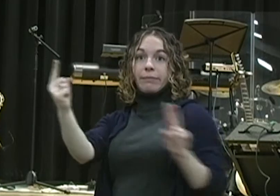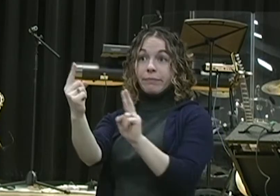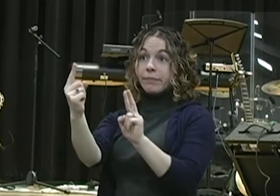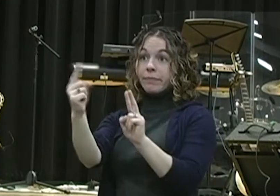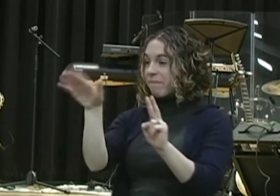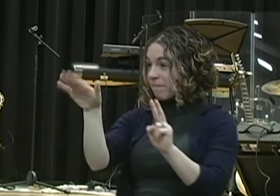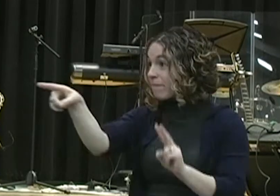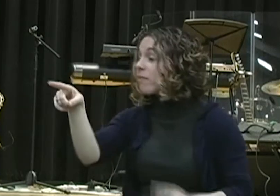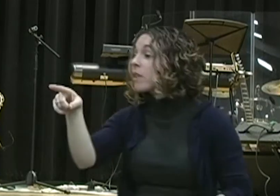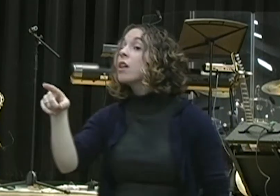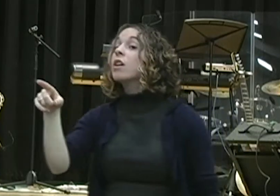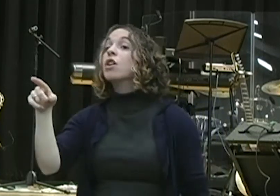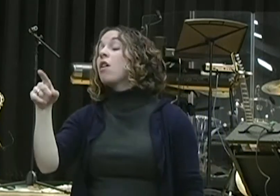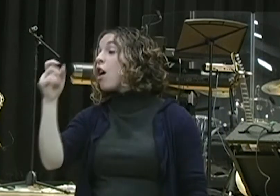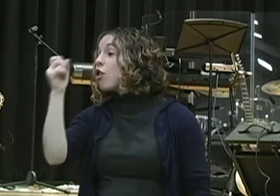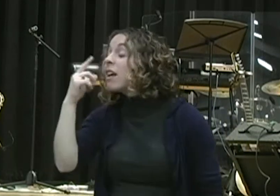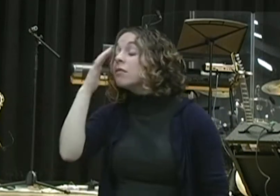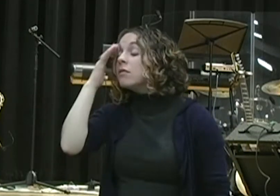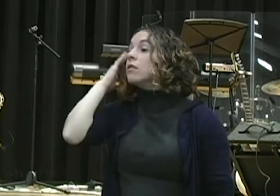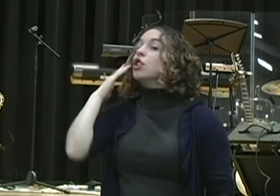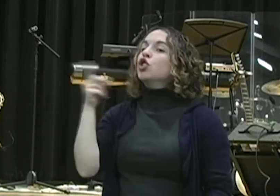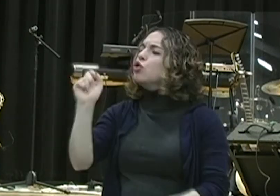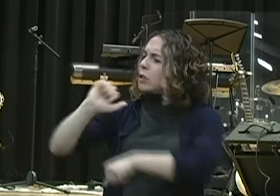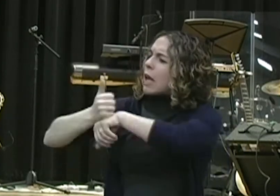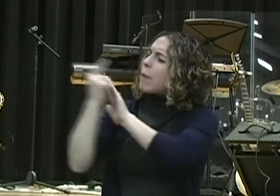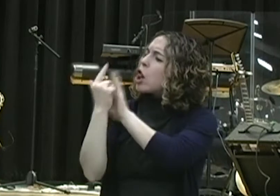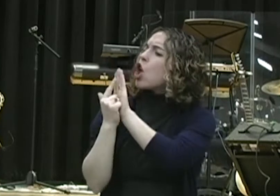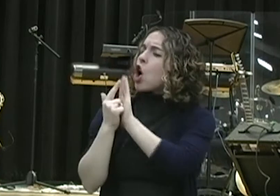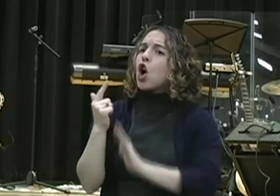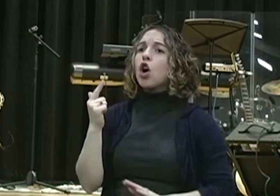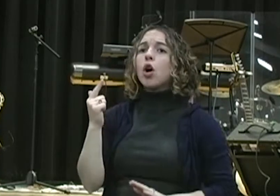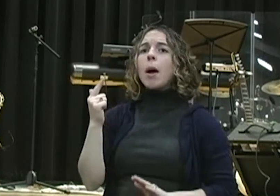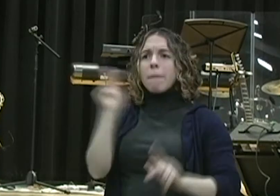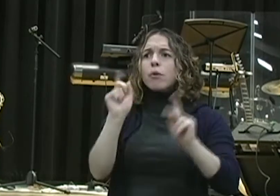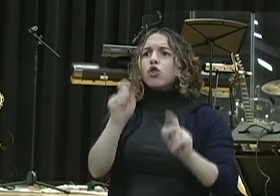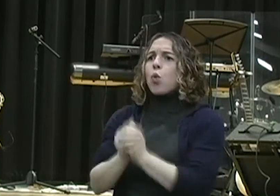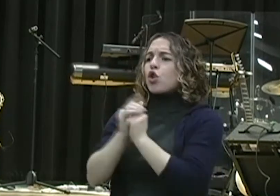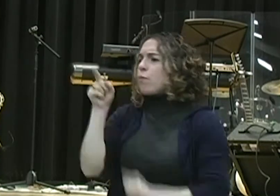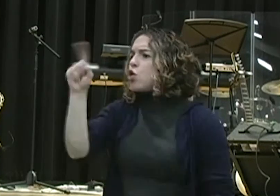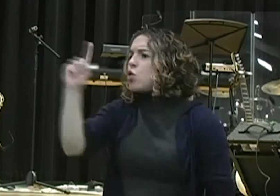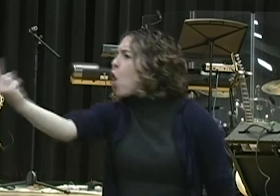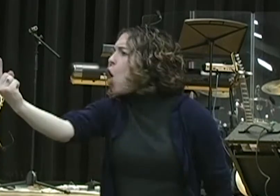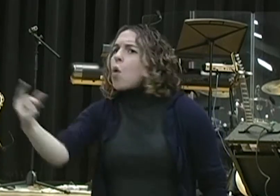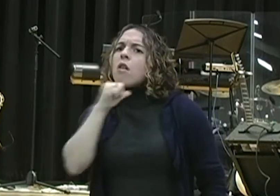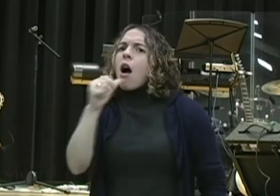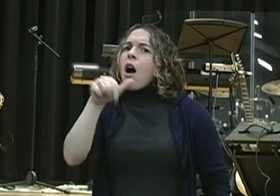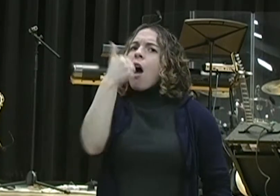a law that said for 30 days, nobody is allowed to pray to any other god but to King Darius. For 30 days.